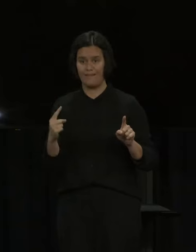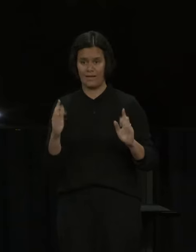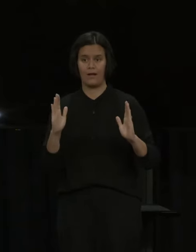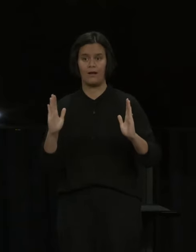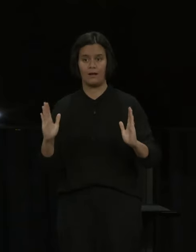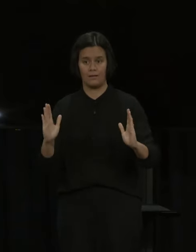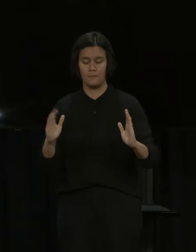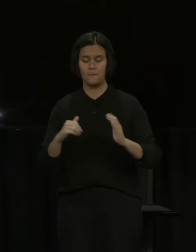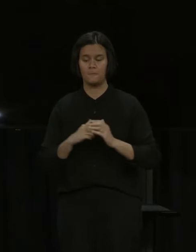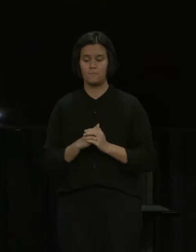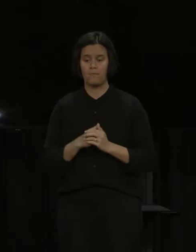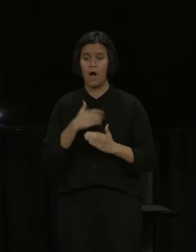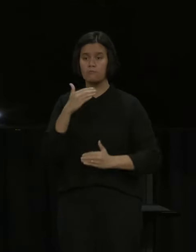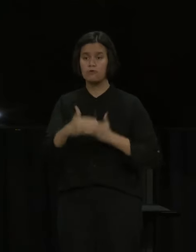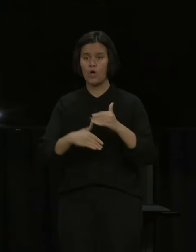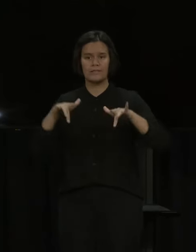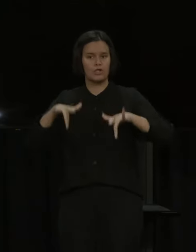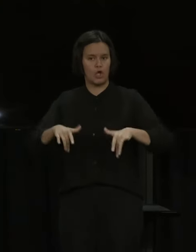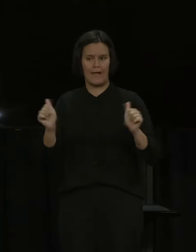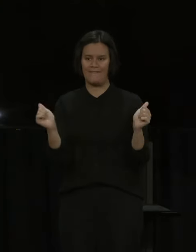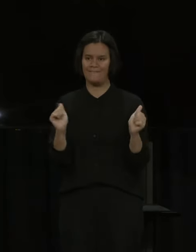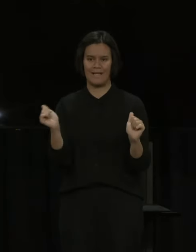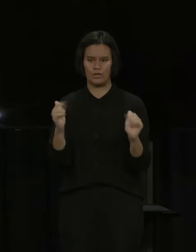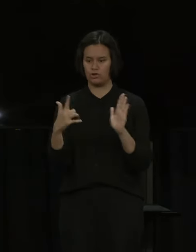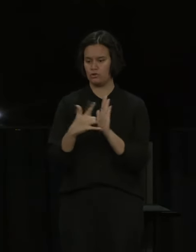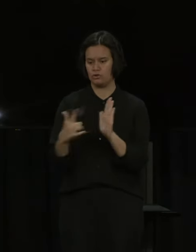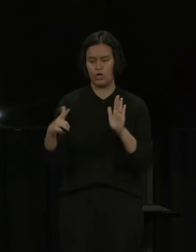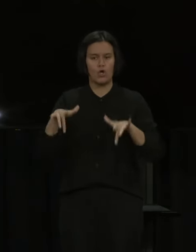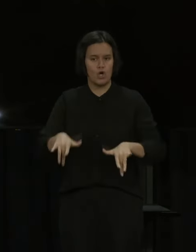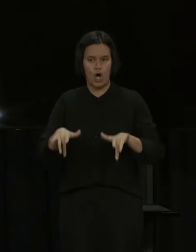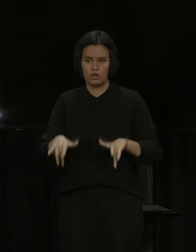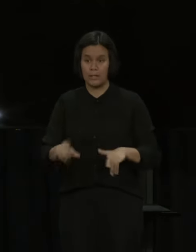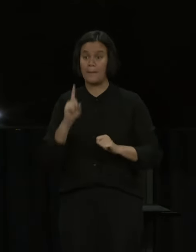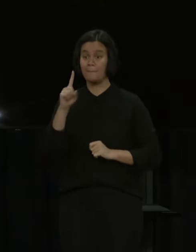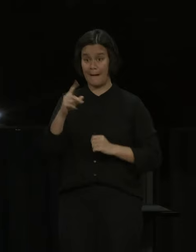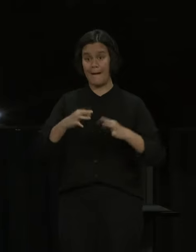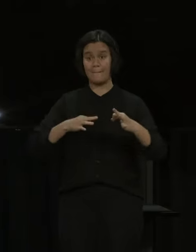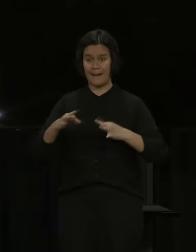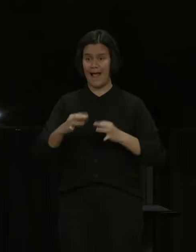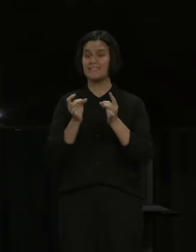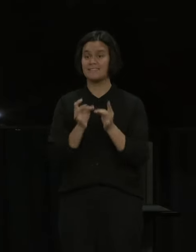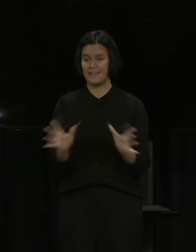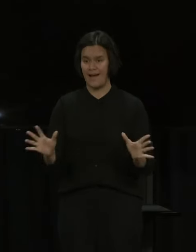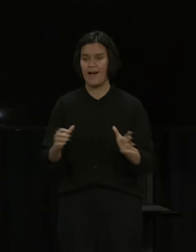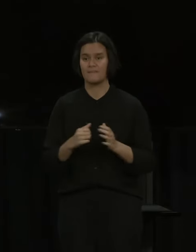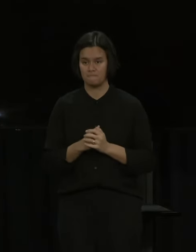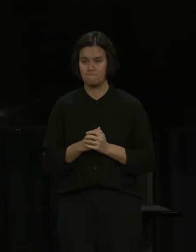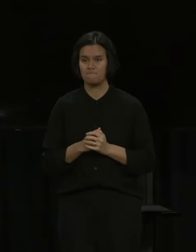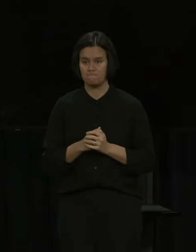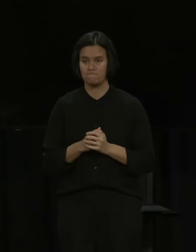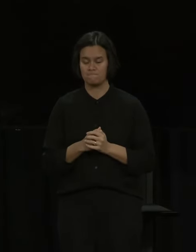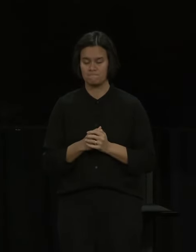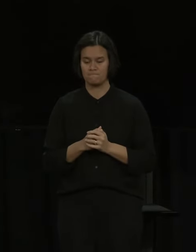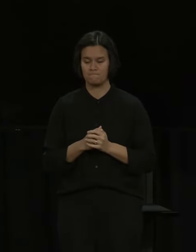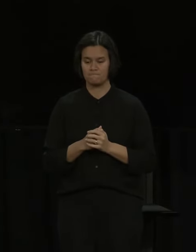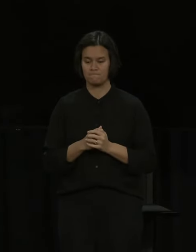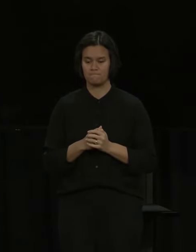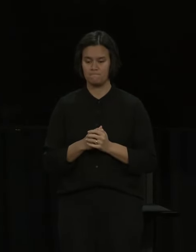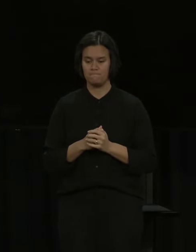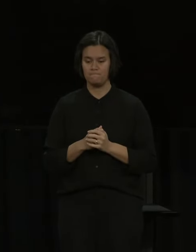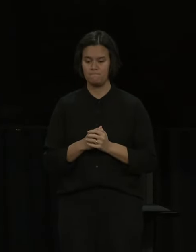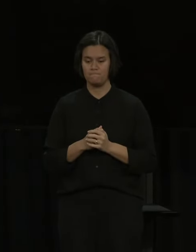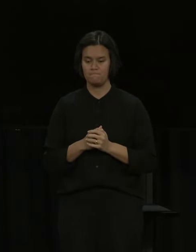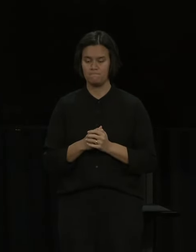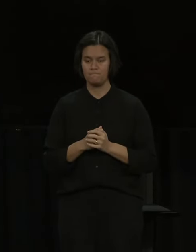MedSafe process to go through. We are now well advanced in our planning for the rollout of vaccines to 5 to 11-year-olds. This